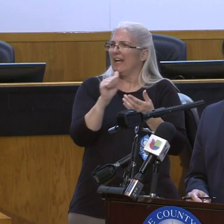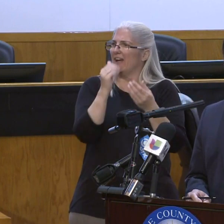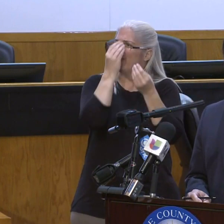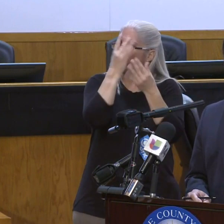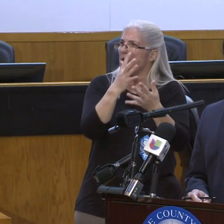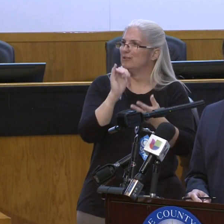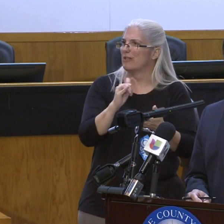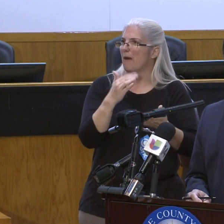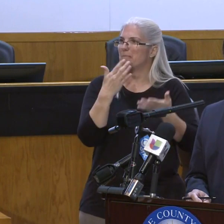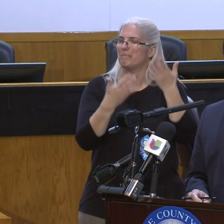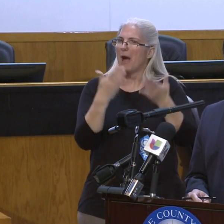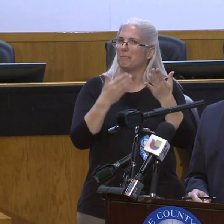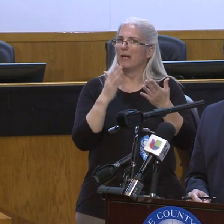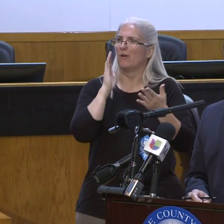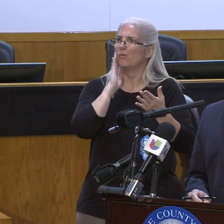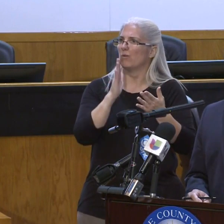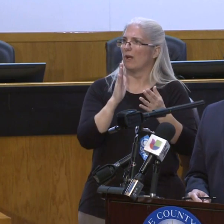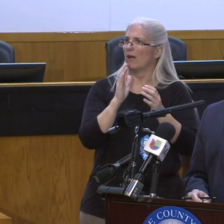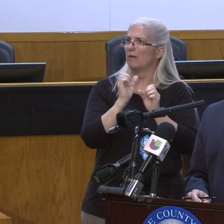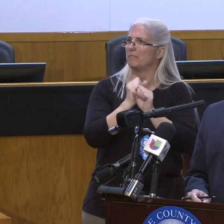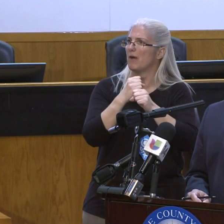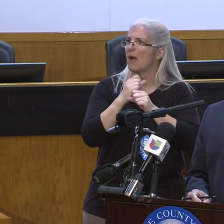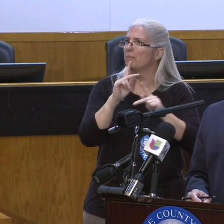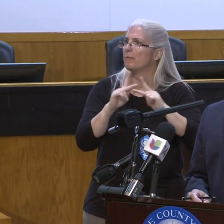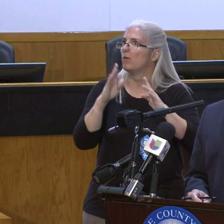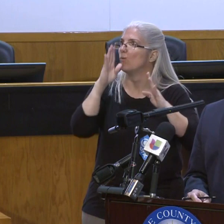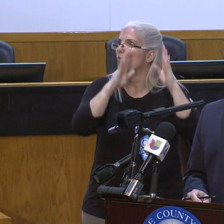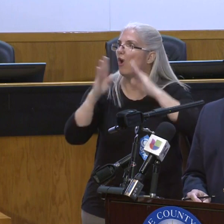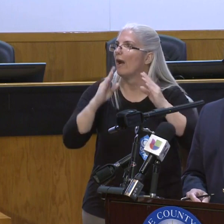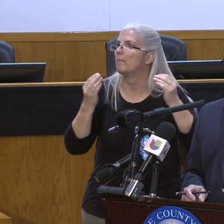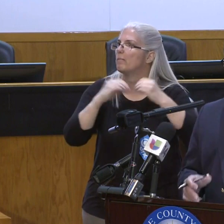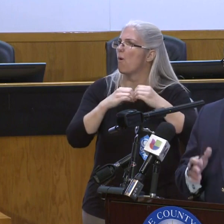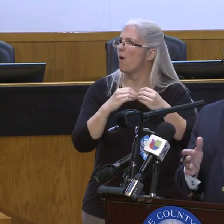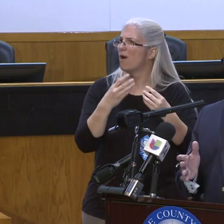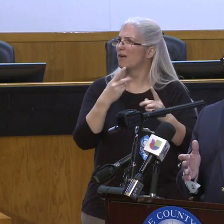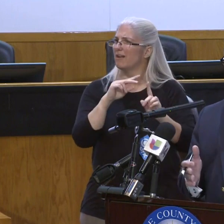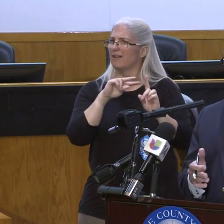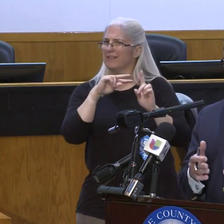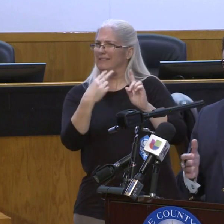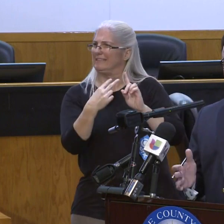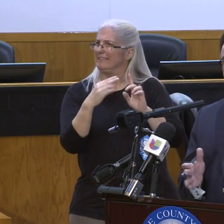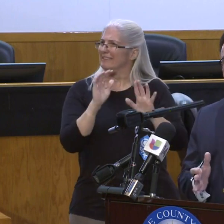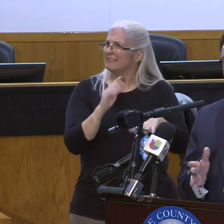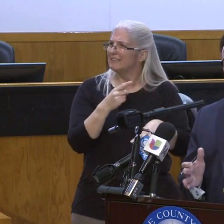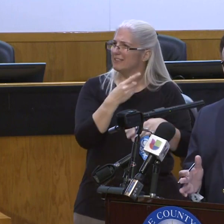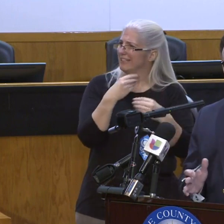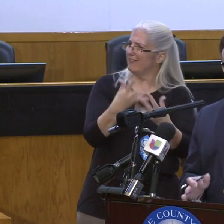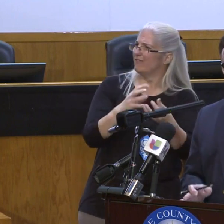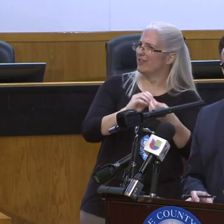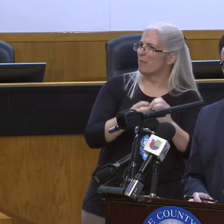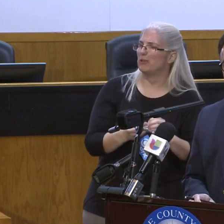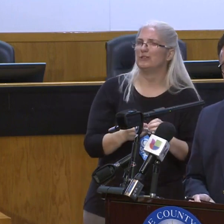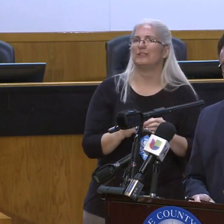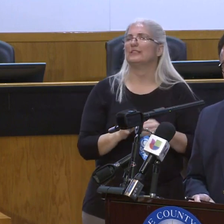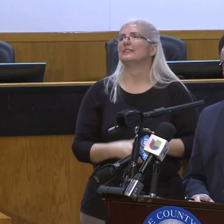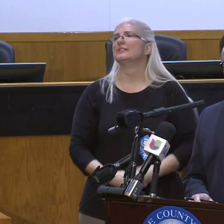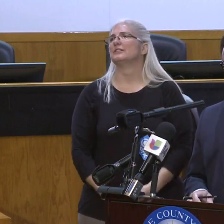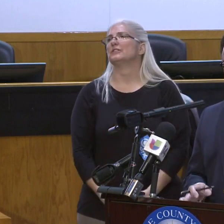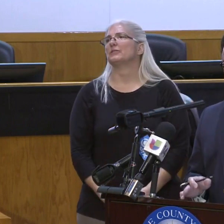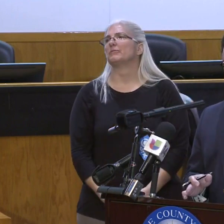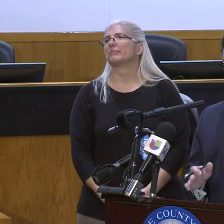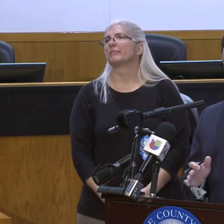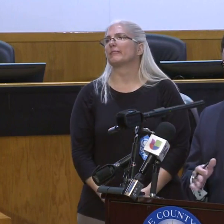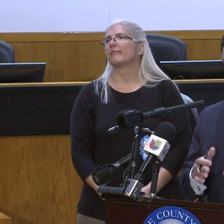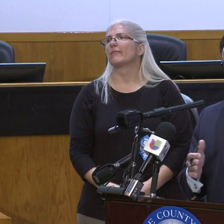perspective, or why more information besides the numbers? So the question is, if there is any concern on the part of the county,